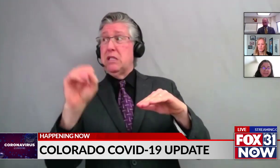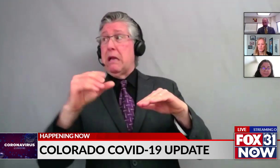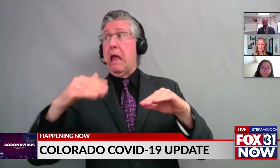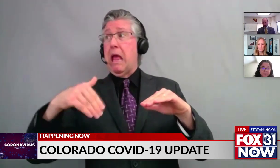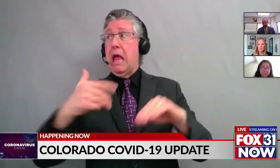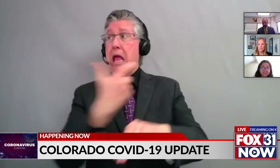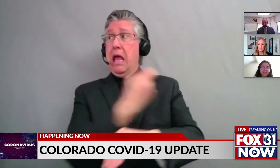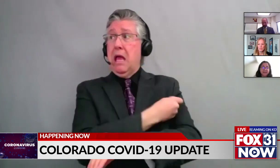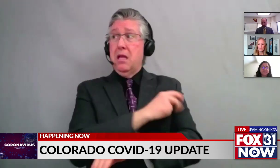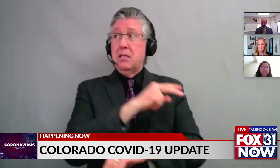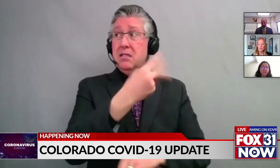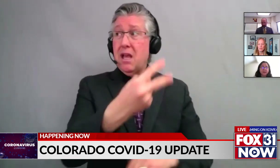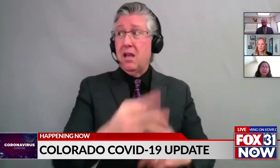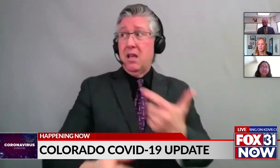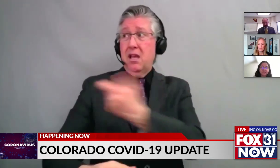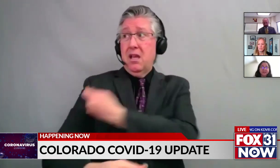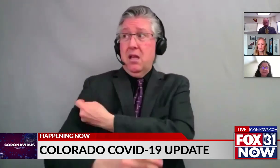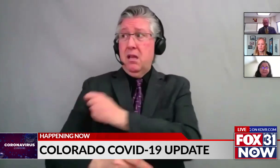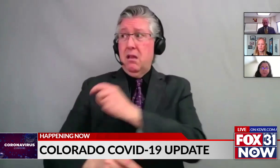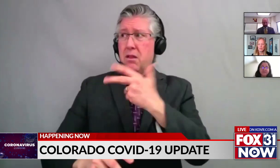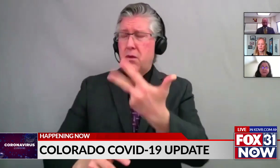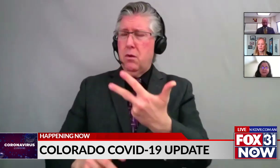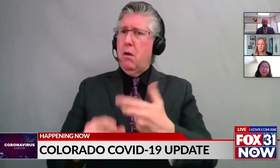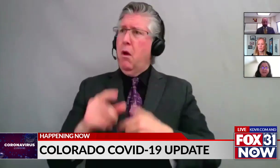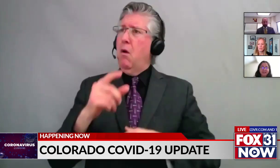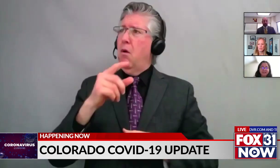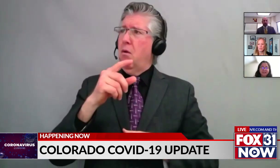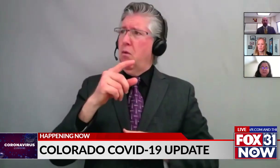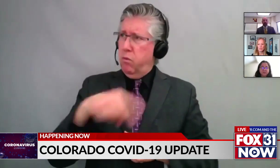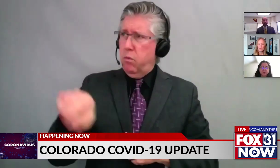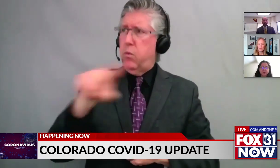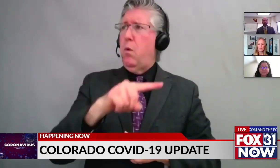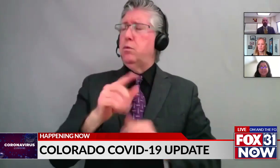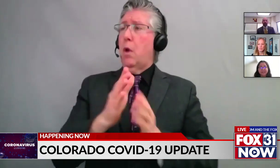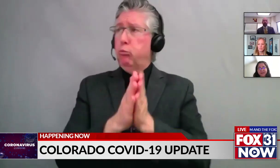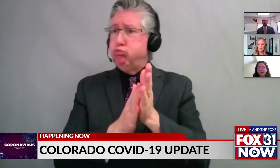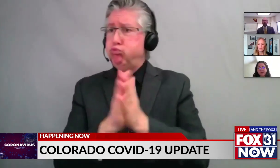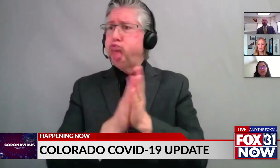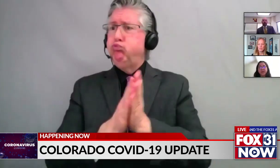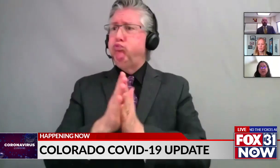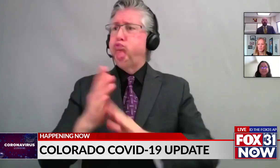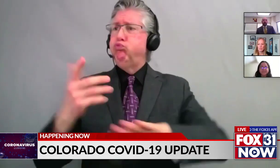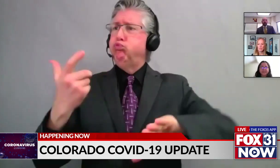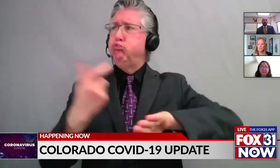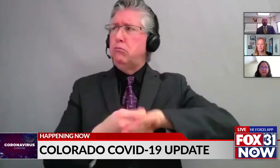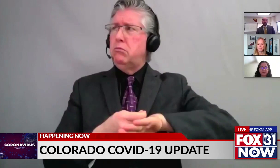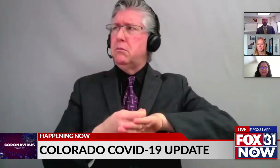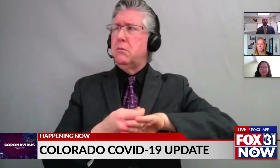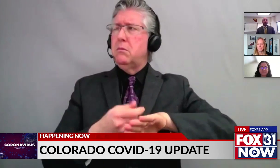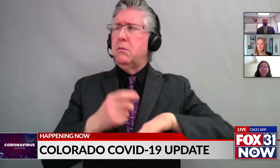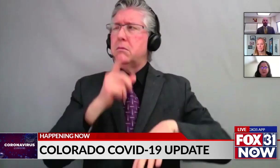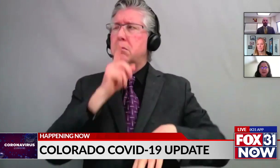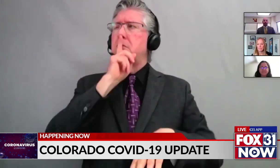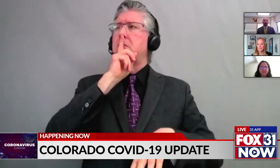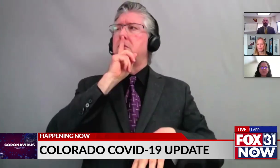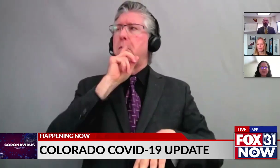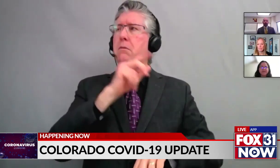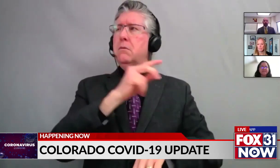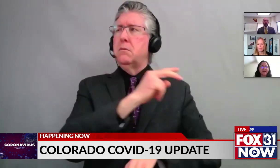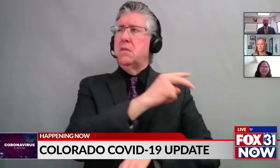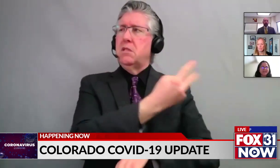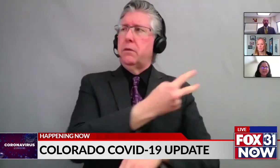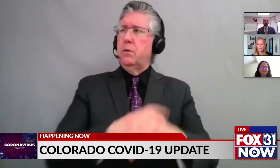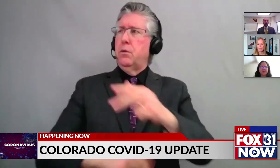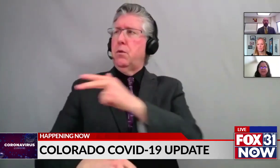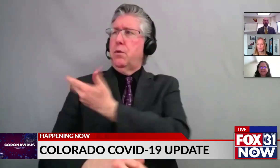-vaccine, and yet they didn't get boosted in the numbers that you needed to. Was there a failure on the